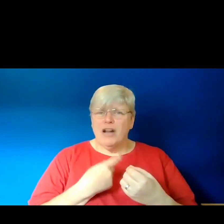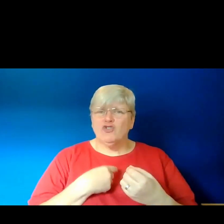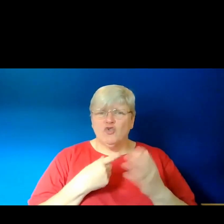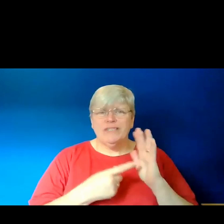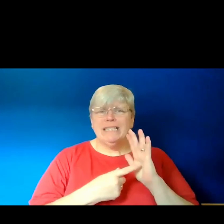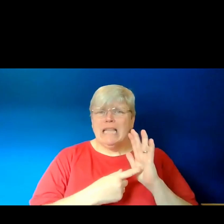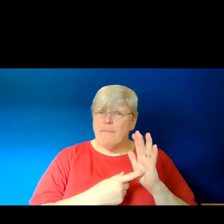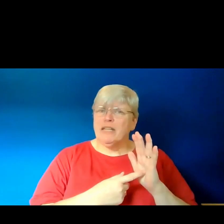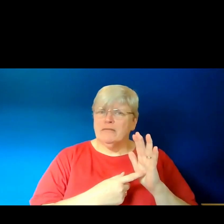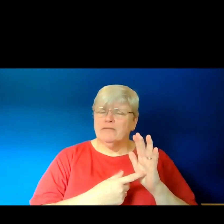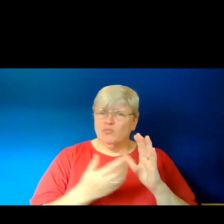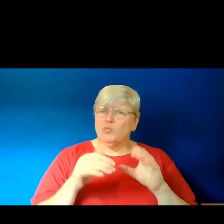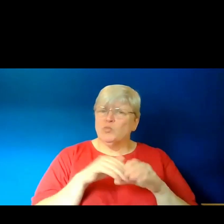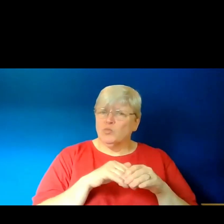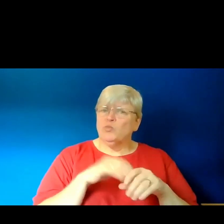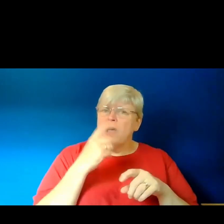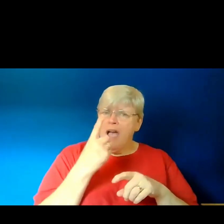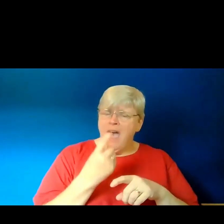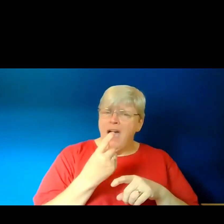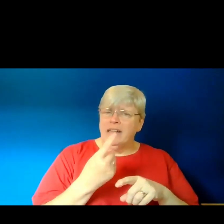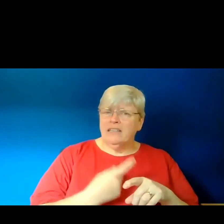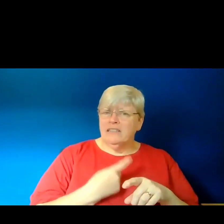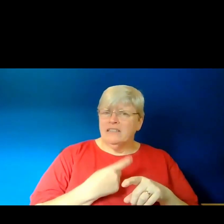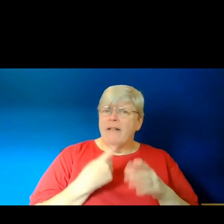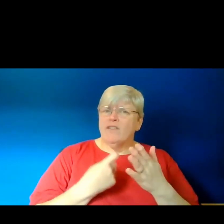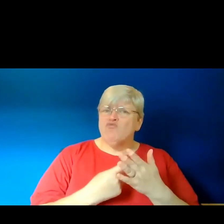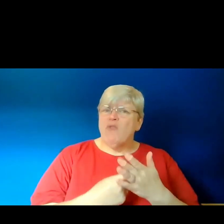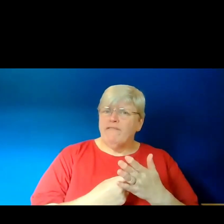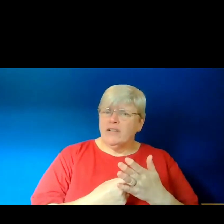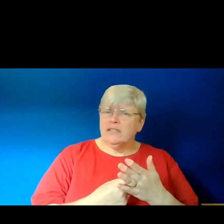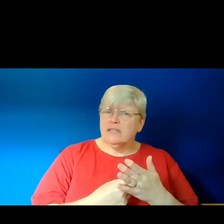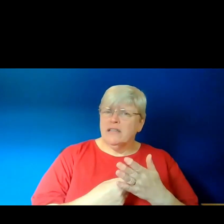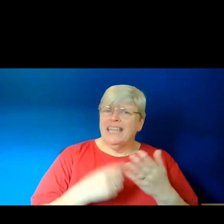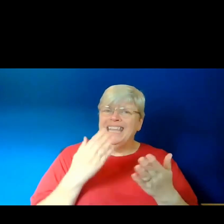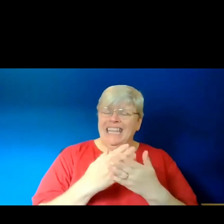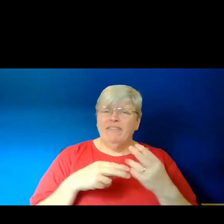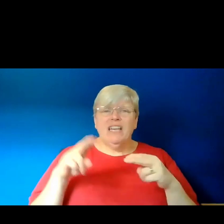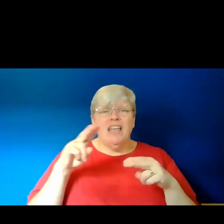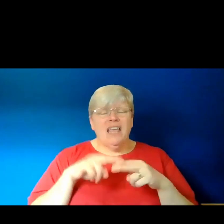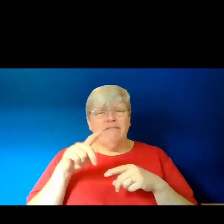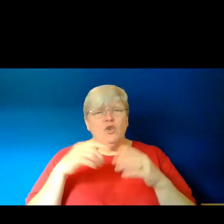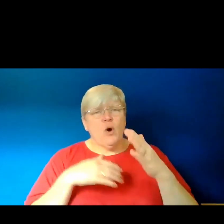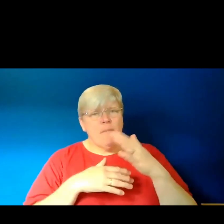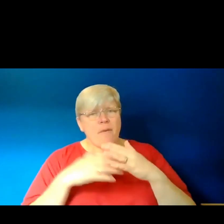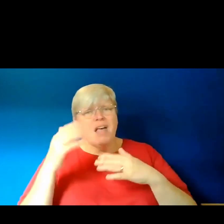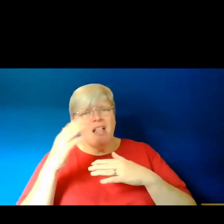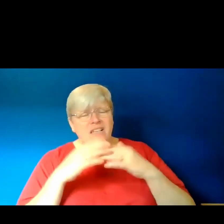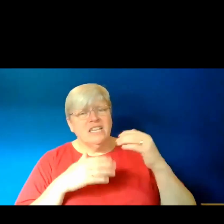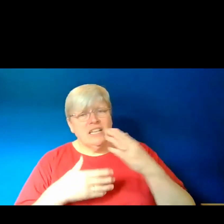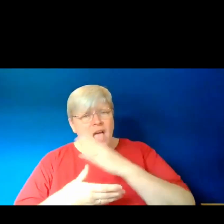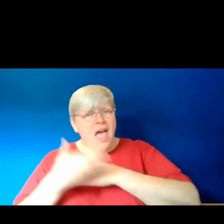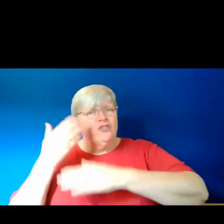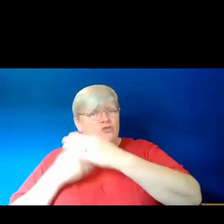and self-reference. Even if you're, you know, building a historical